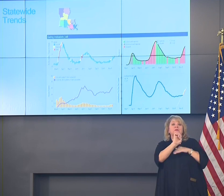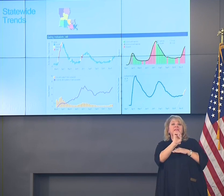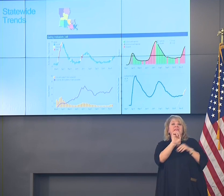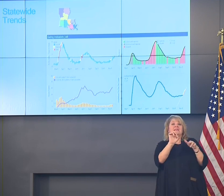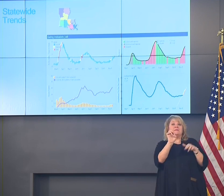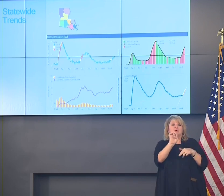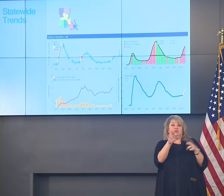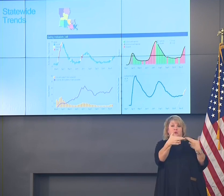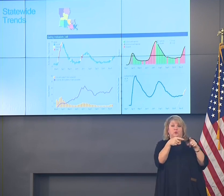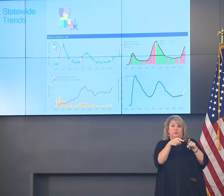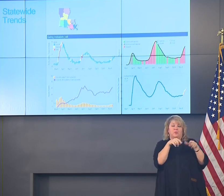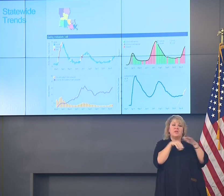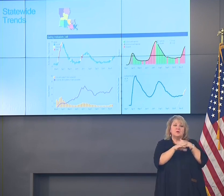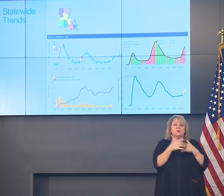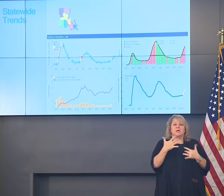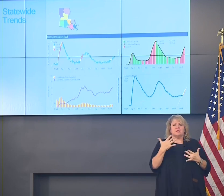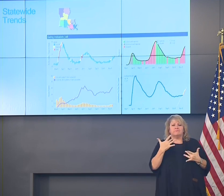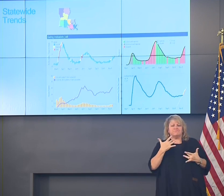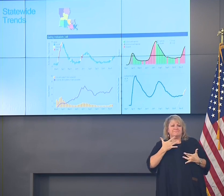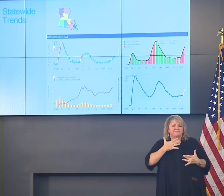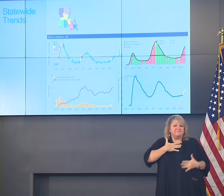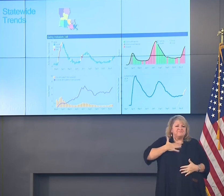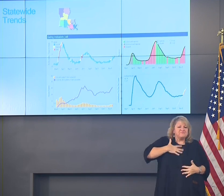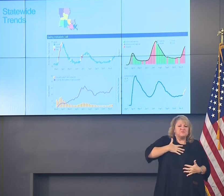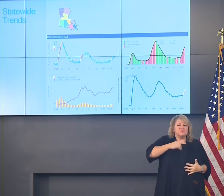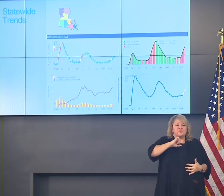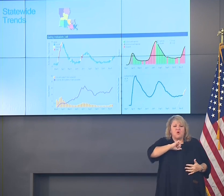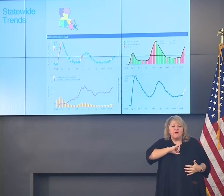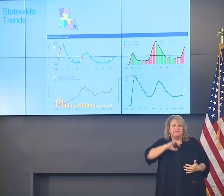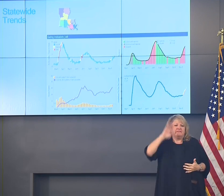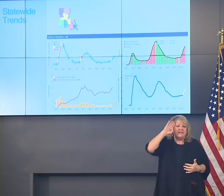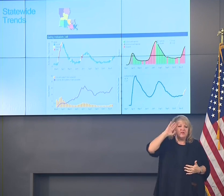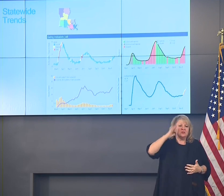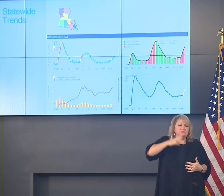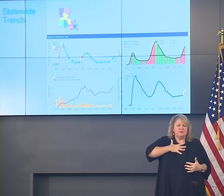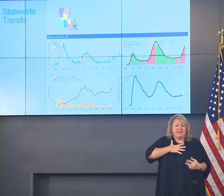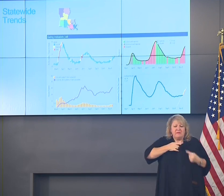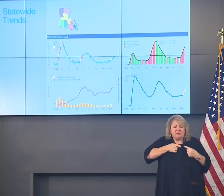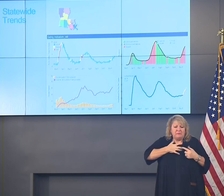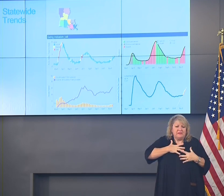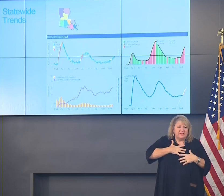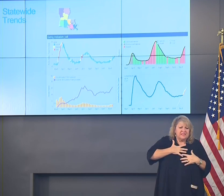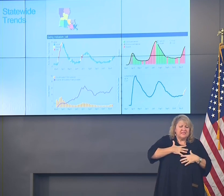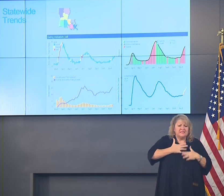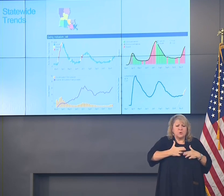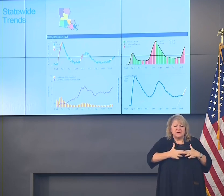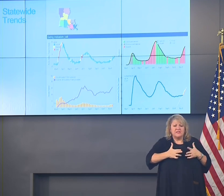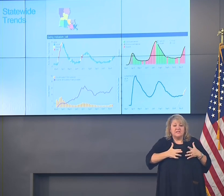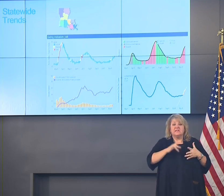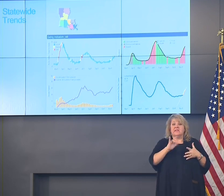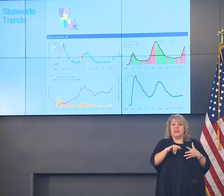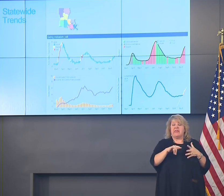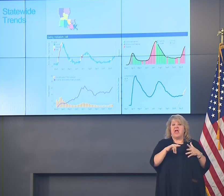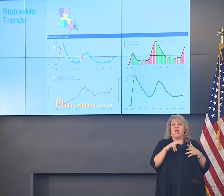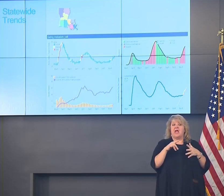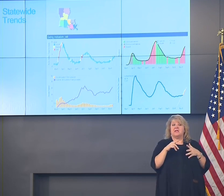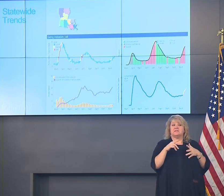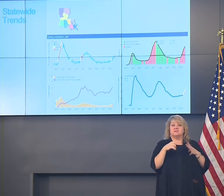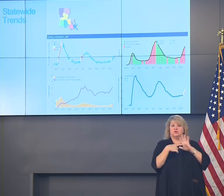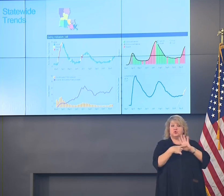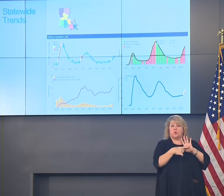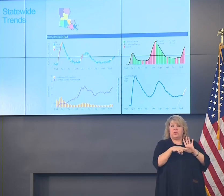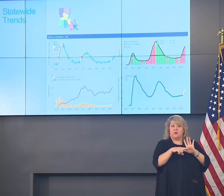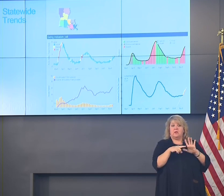state with symptoms suggestive of COVID. cough, fever, shortness of breath. And you can see it went up during the first